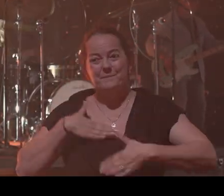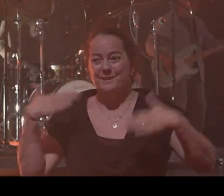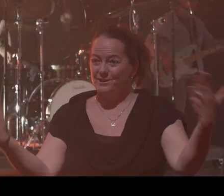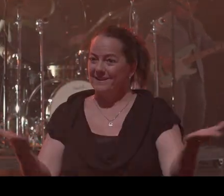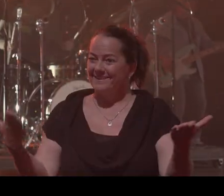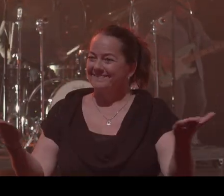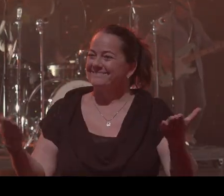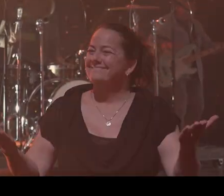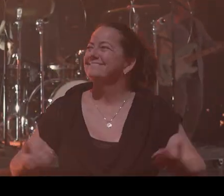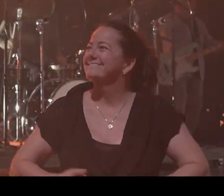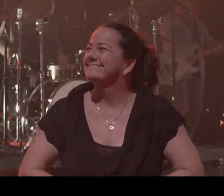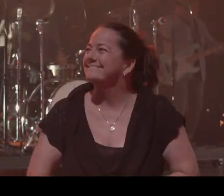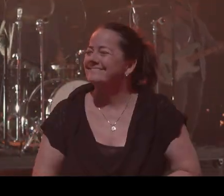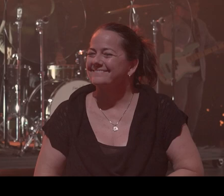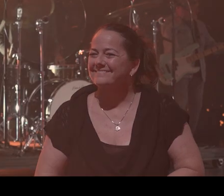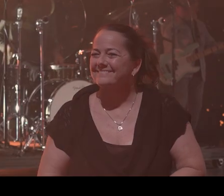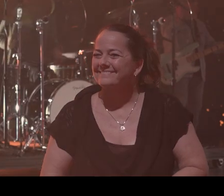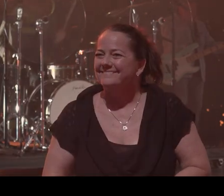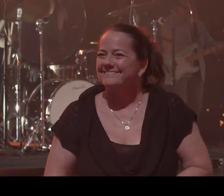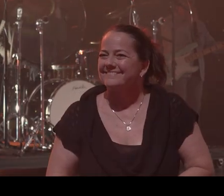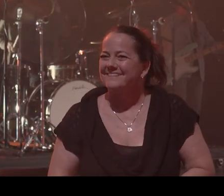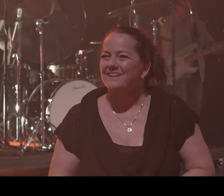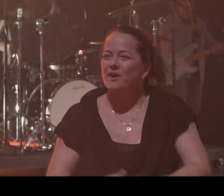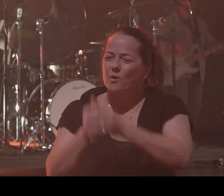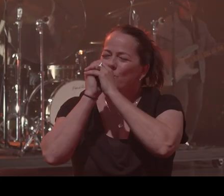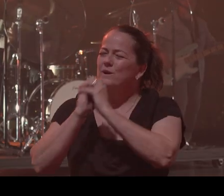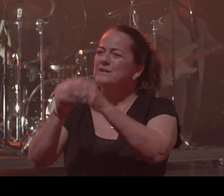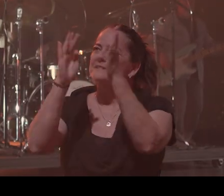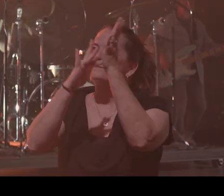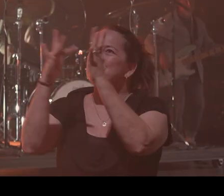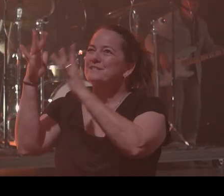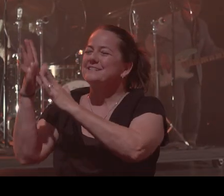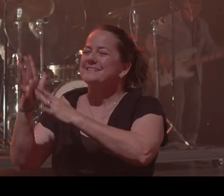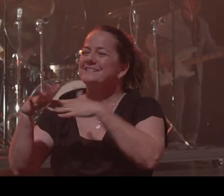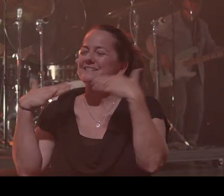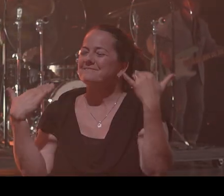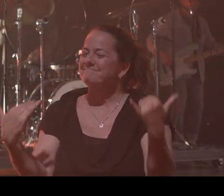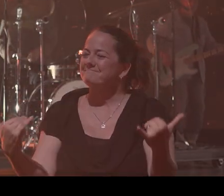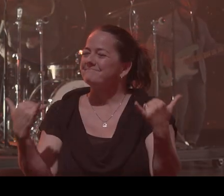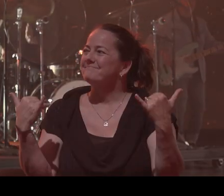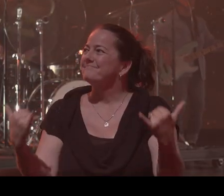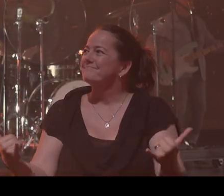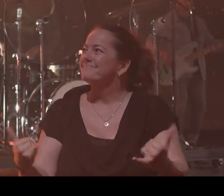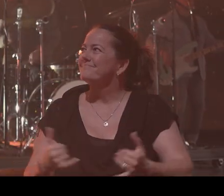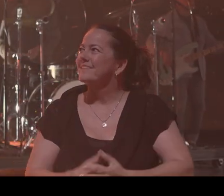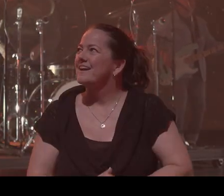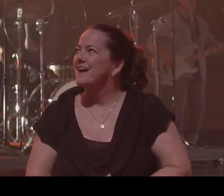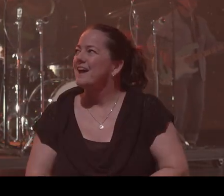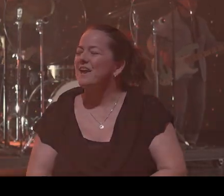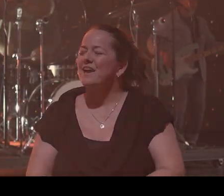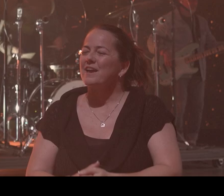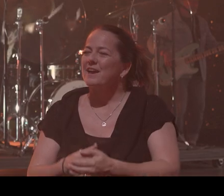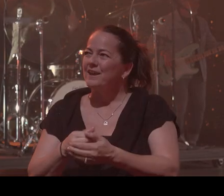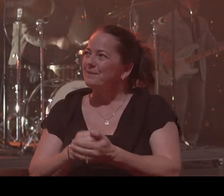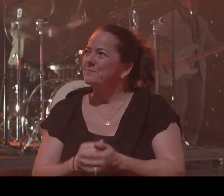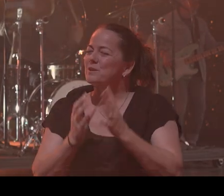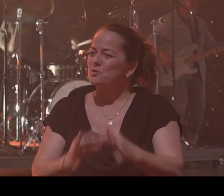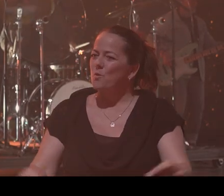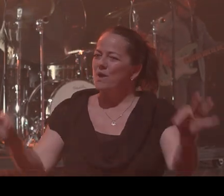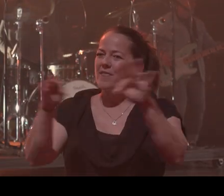Let's have some fun worshiping Jesus tonight. Come on. He is worthy of our praise. Let's sing it. Come on. One